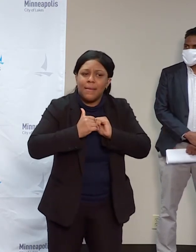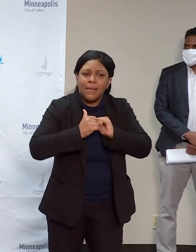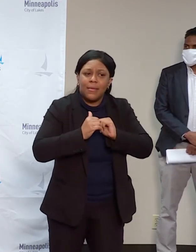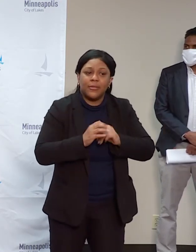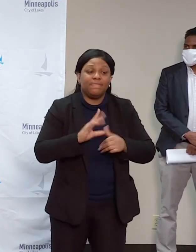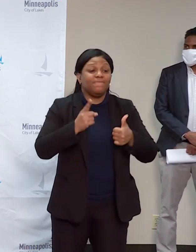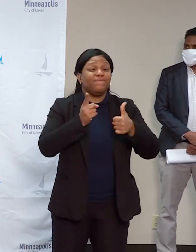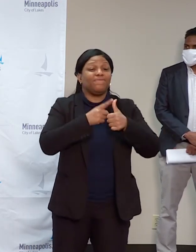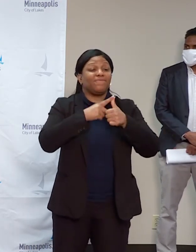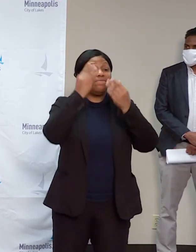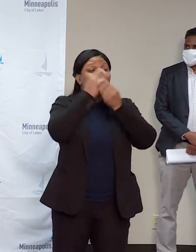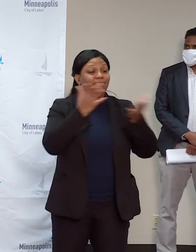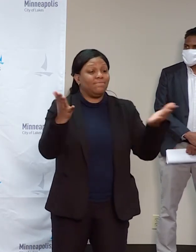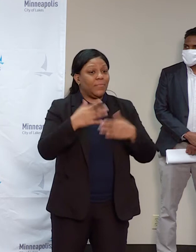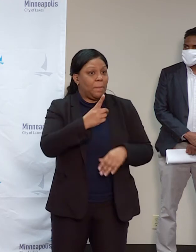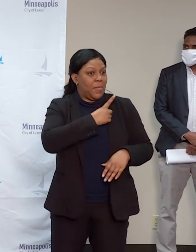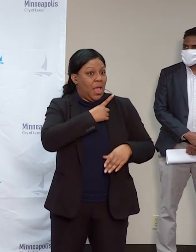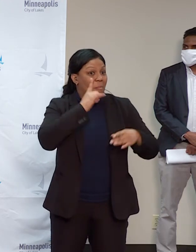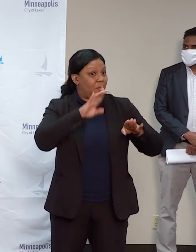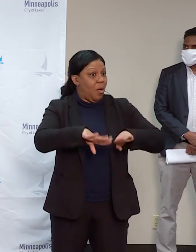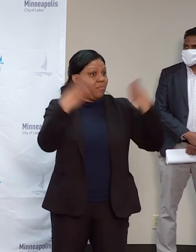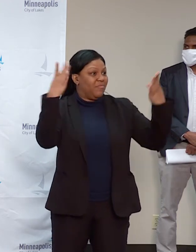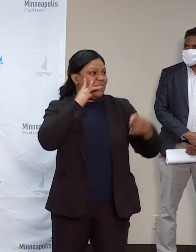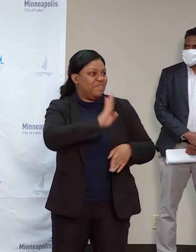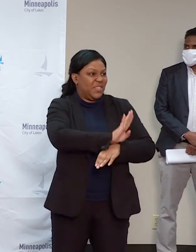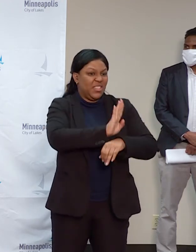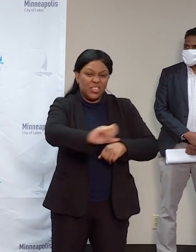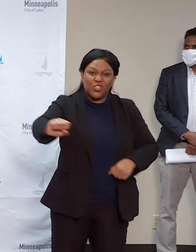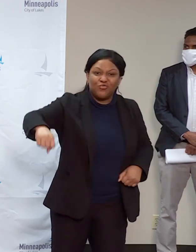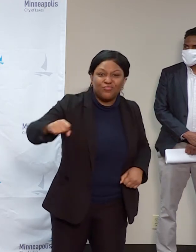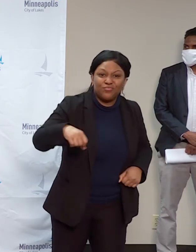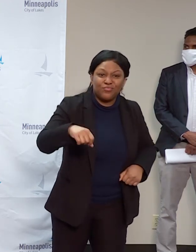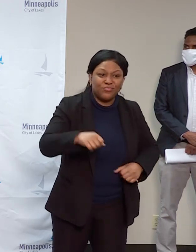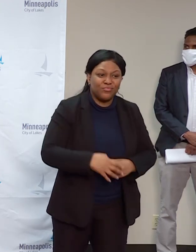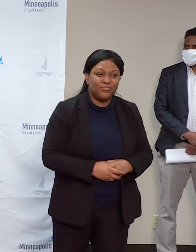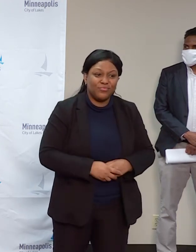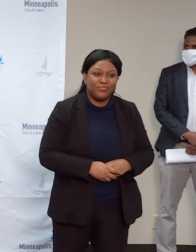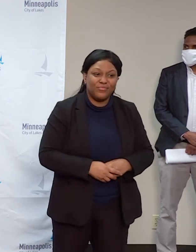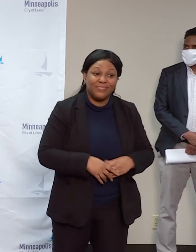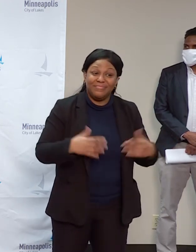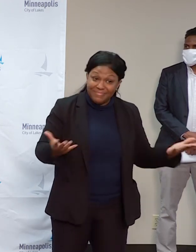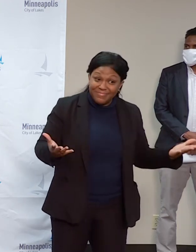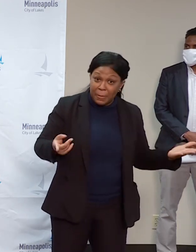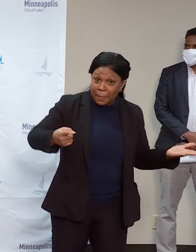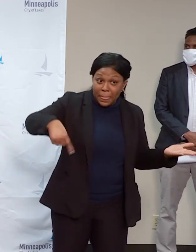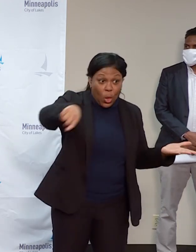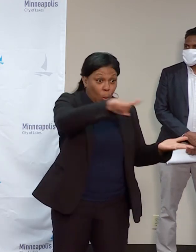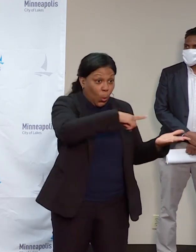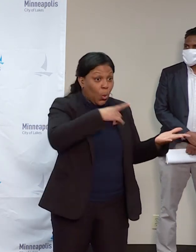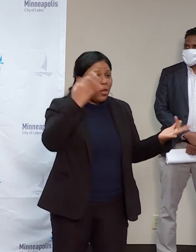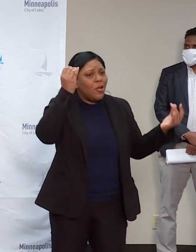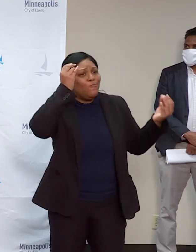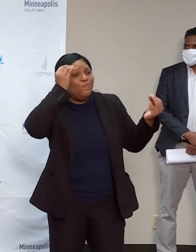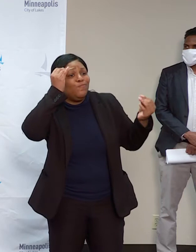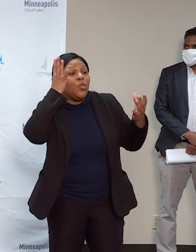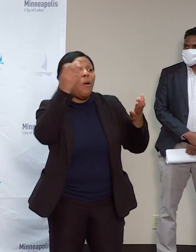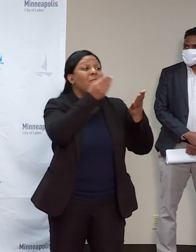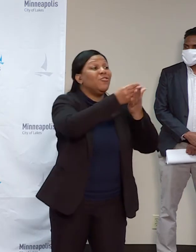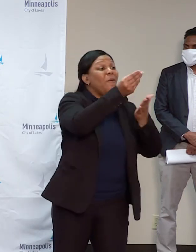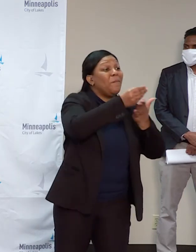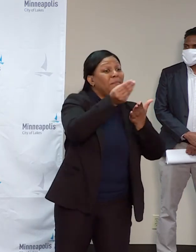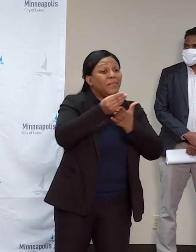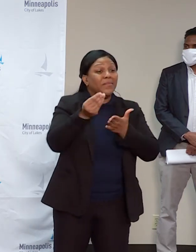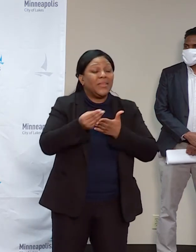open for business. For those thinking of where to shop this spring, we want you to think local first. It is very important that we all work together